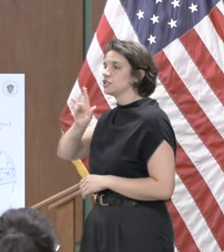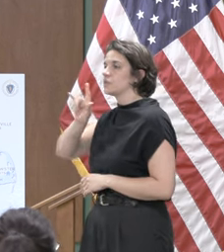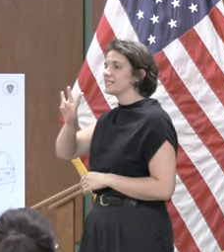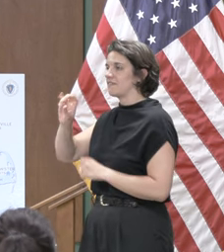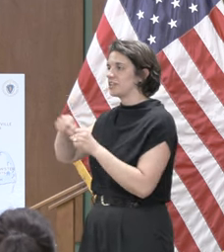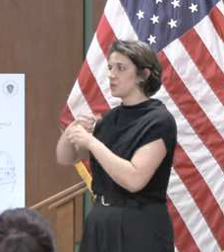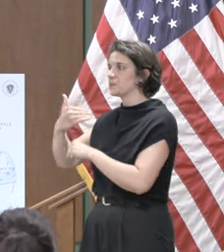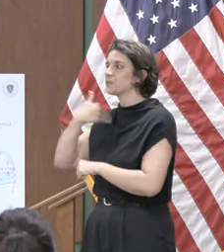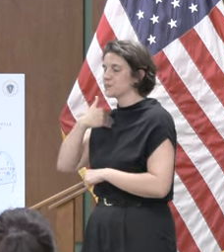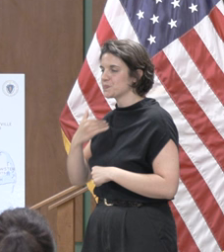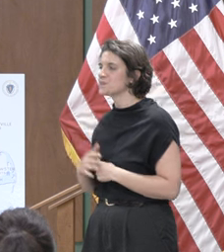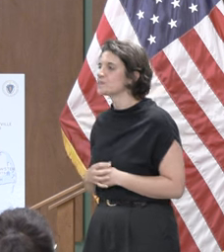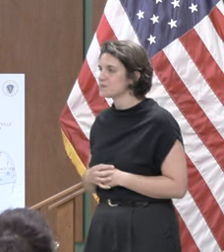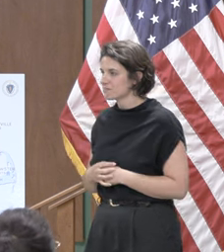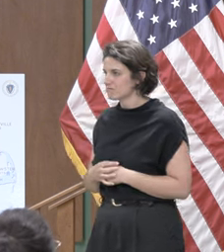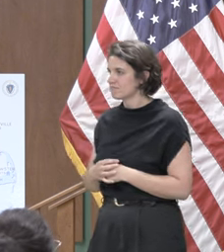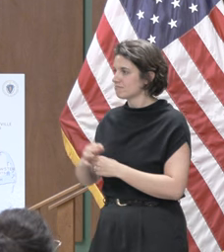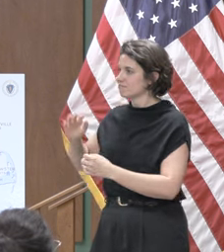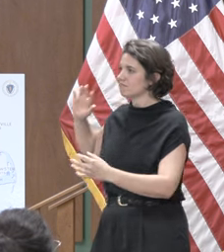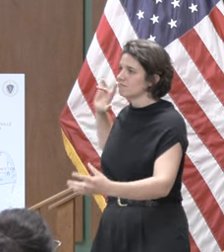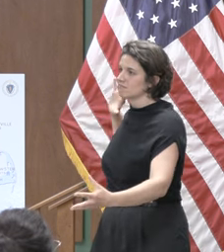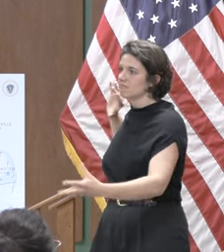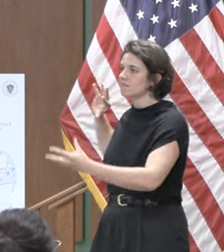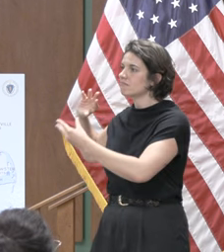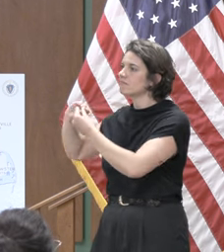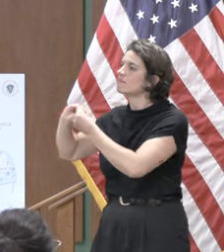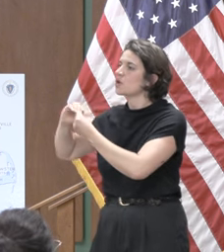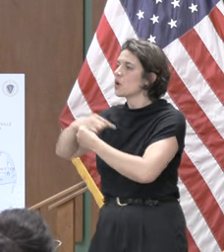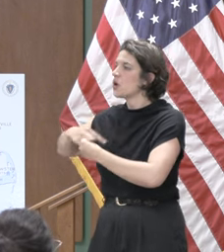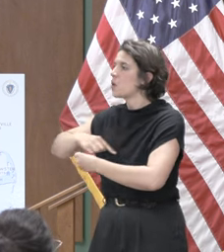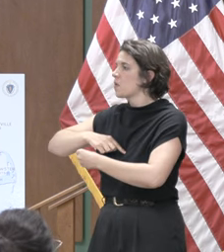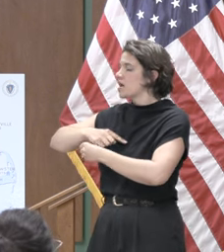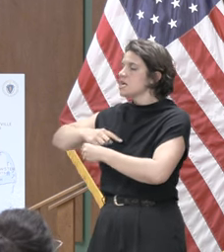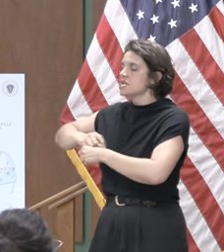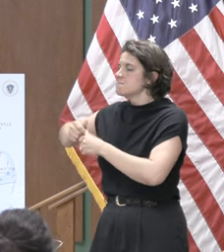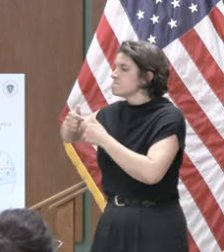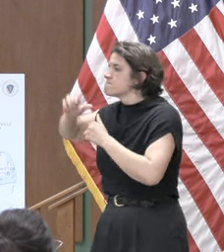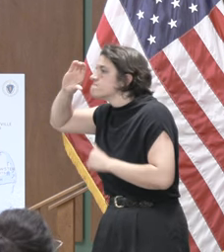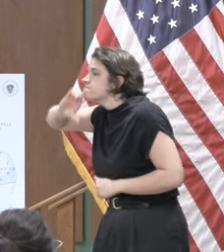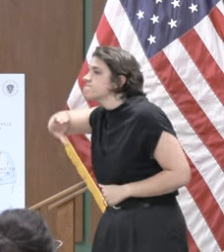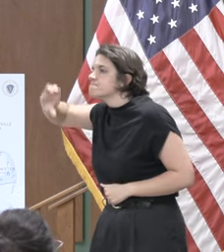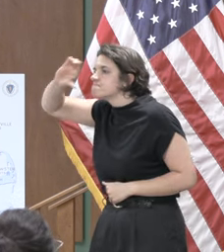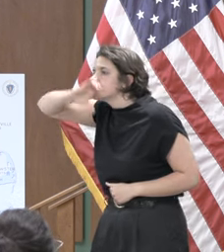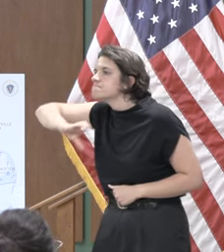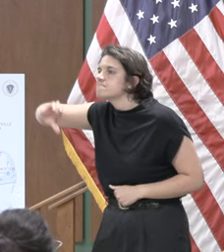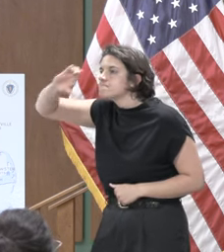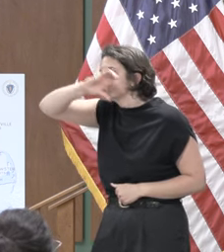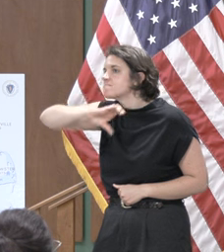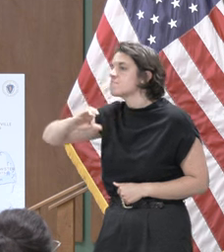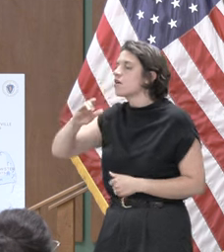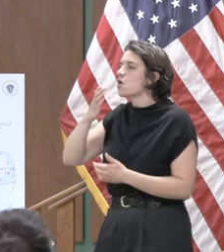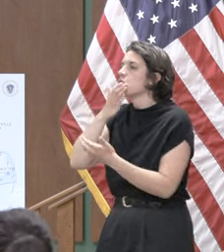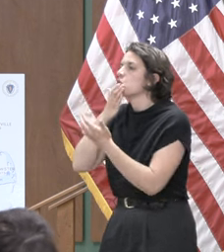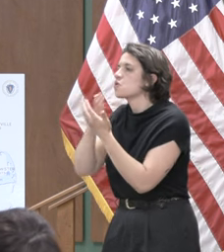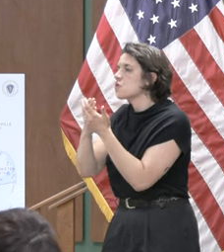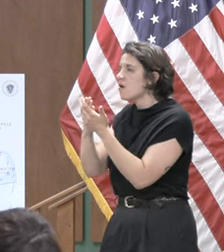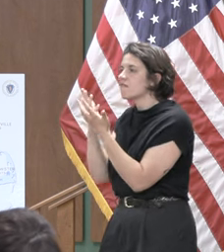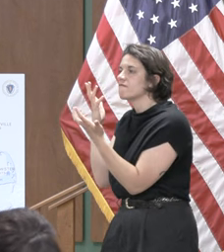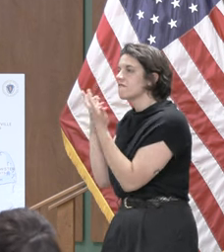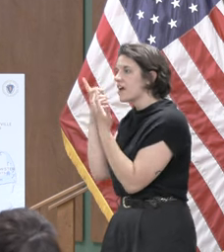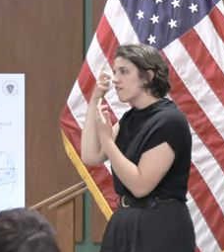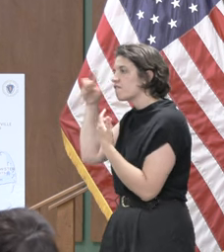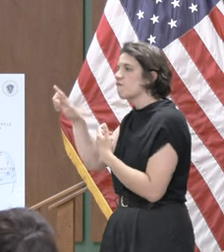and in all that time we have been trying to find an appropriate way to use a six acre